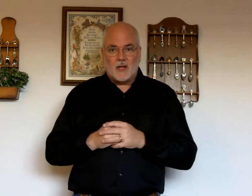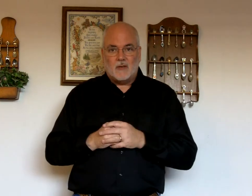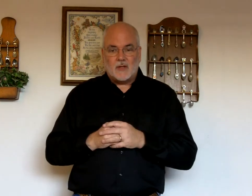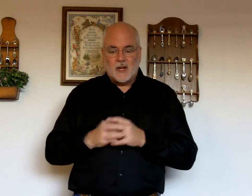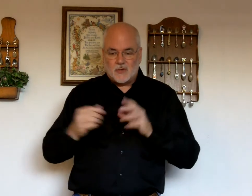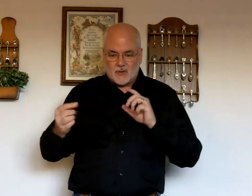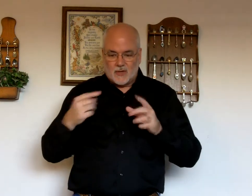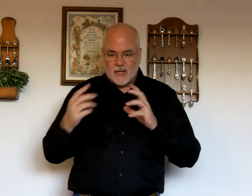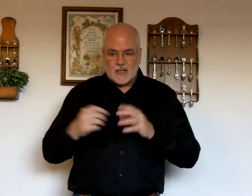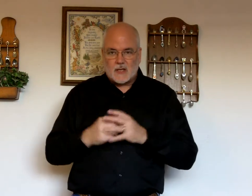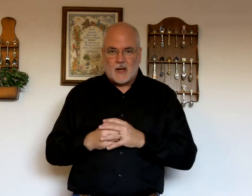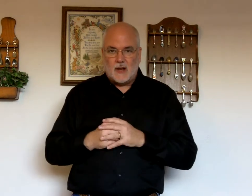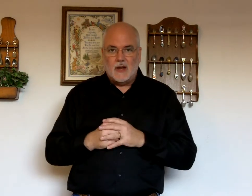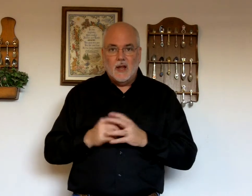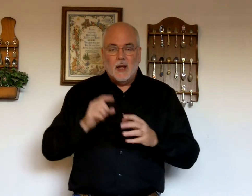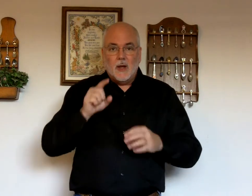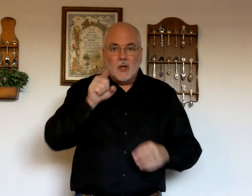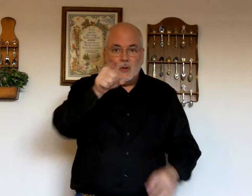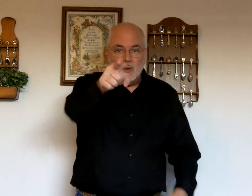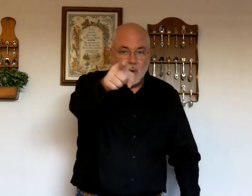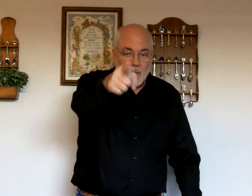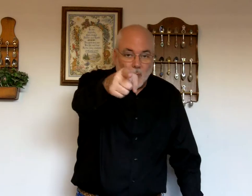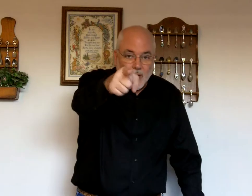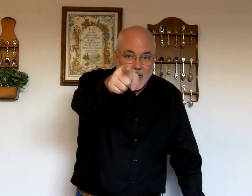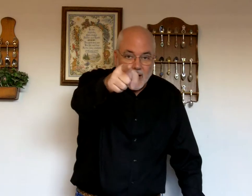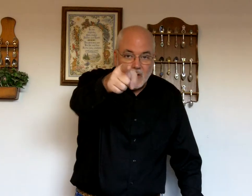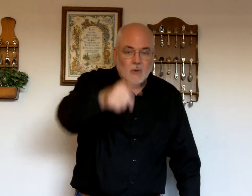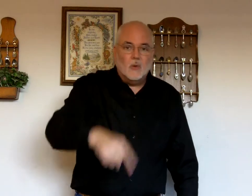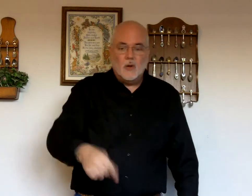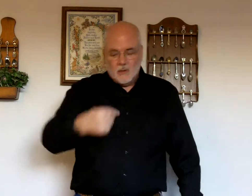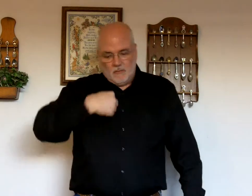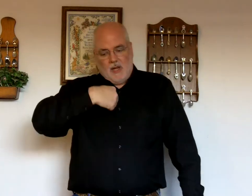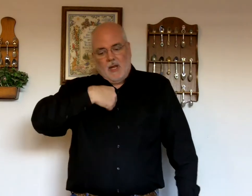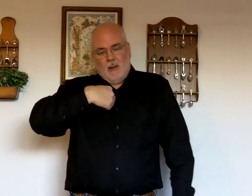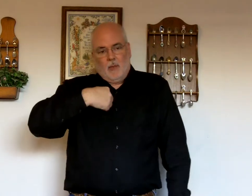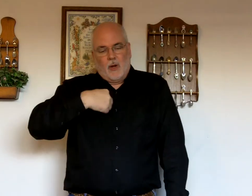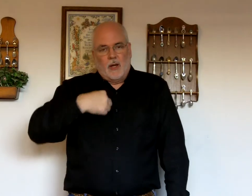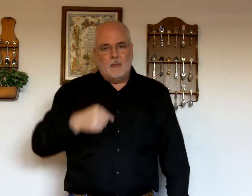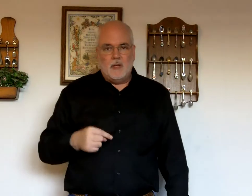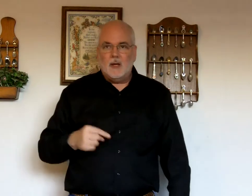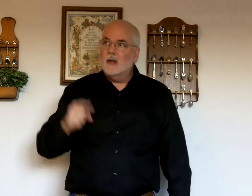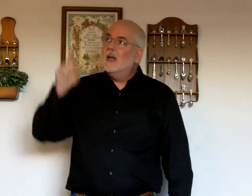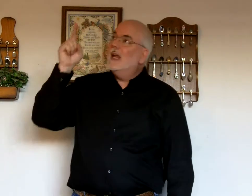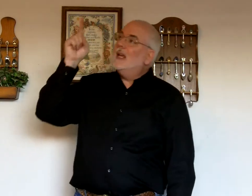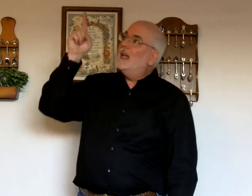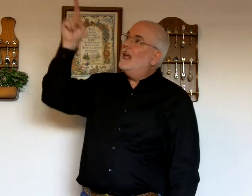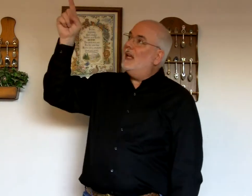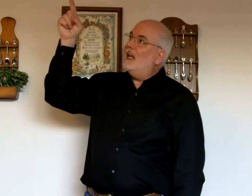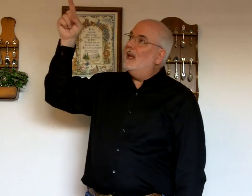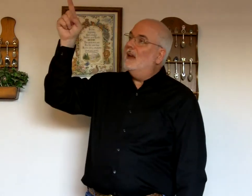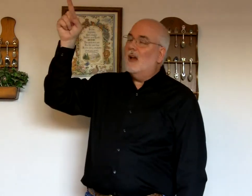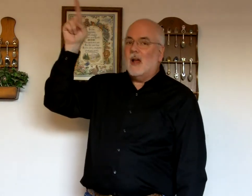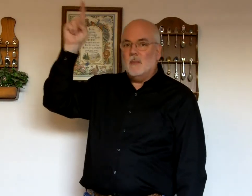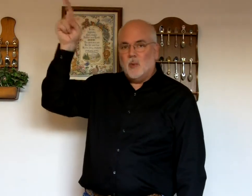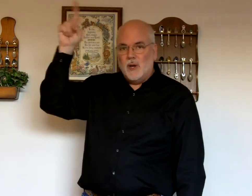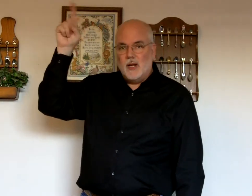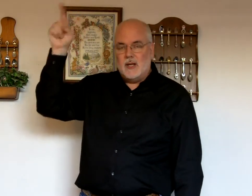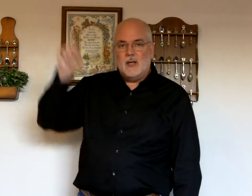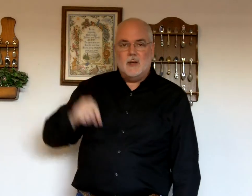conversation or in that sign You, I'm pointing at you. Me, I'm pointing at me. He, I'm pointing at him.